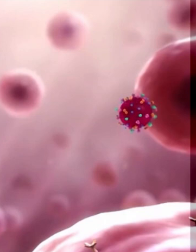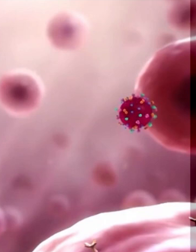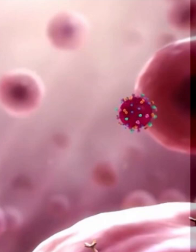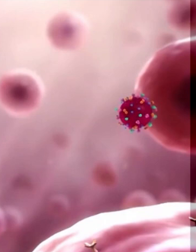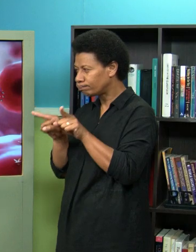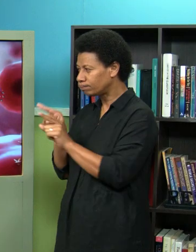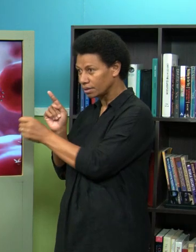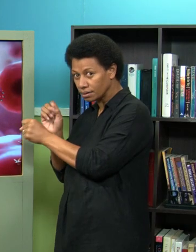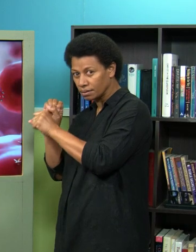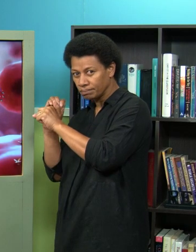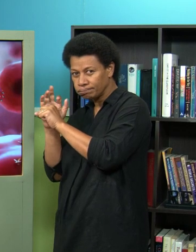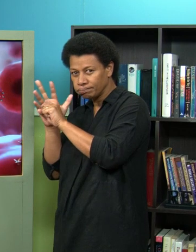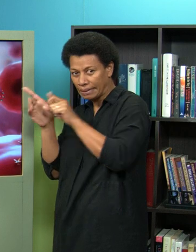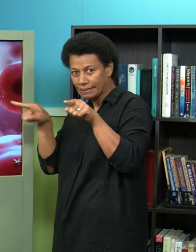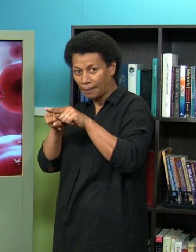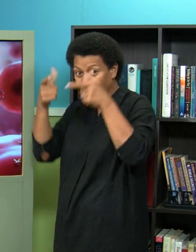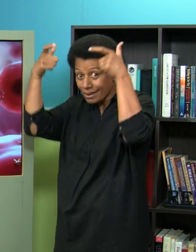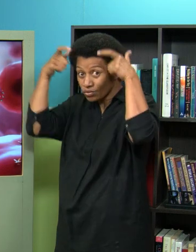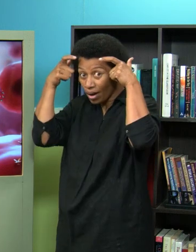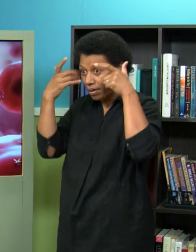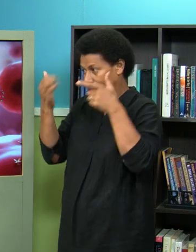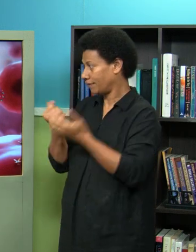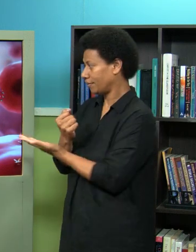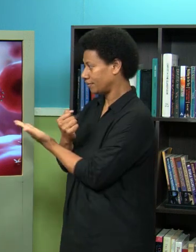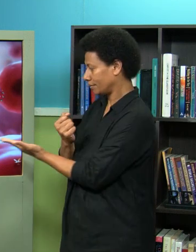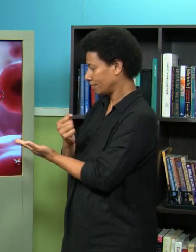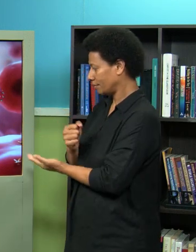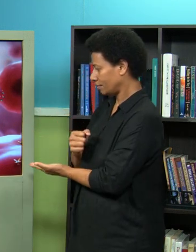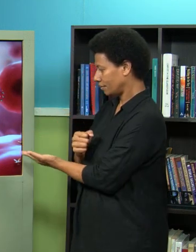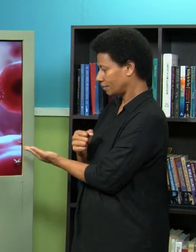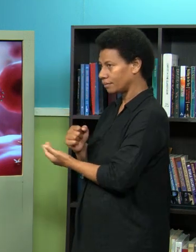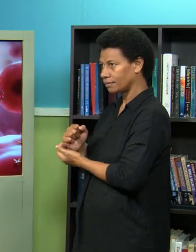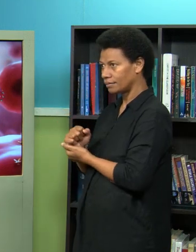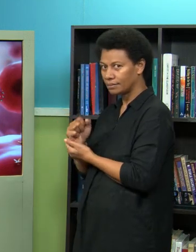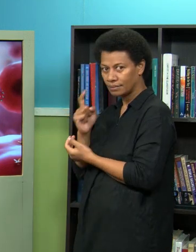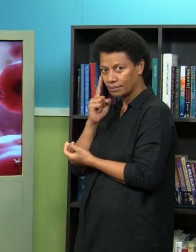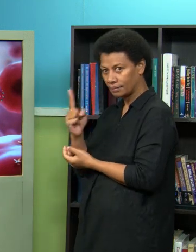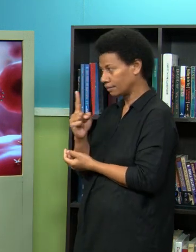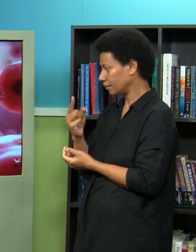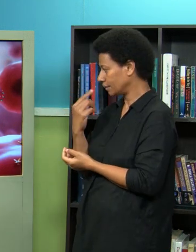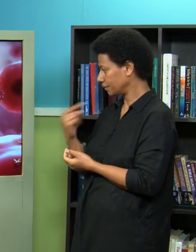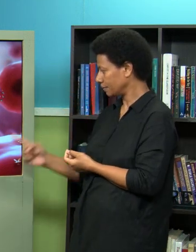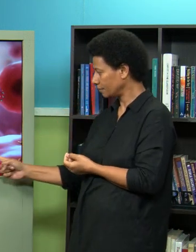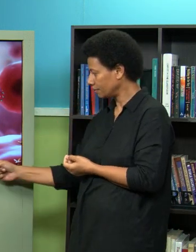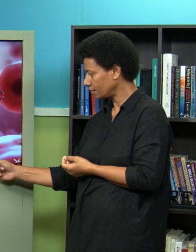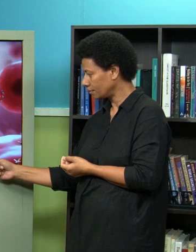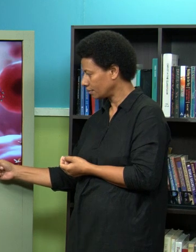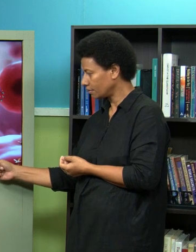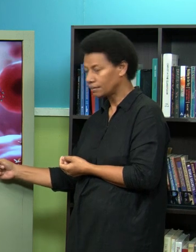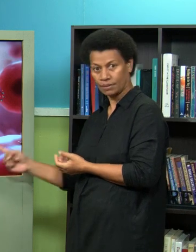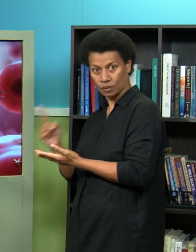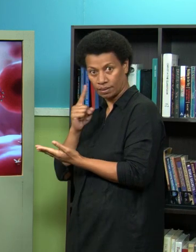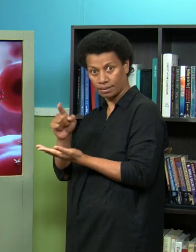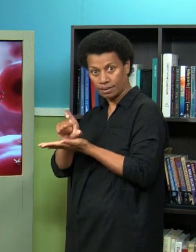like appearance and these are normal cells and you can see the the little what's called the receptor on top the the normal cells